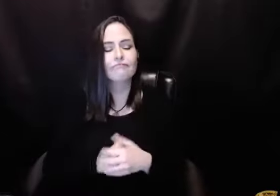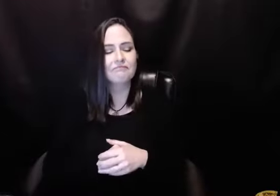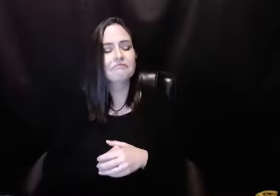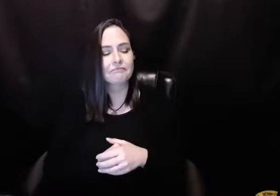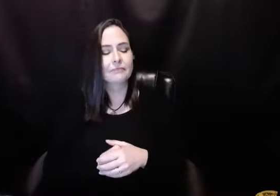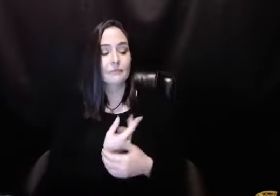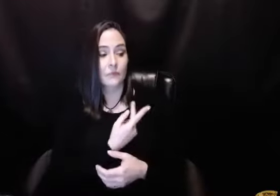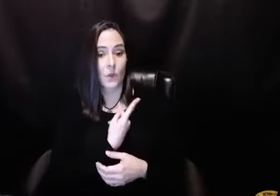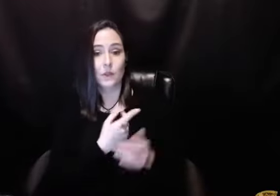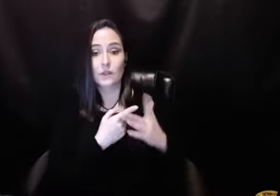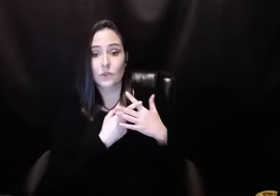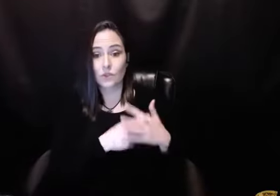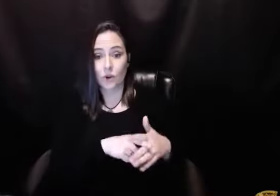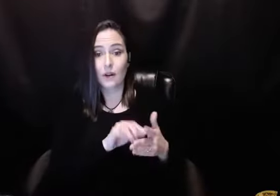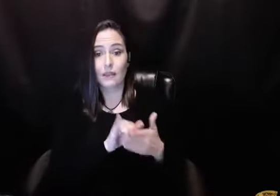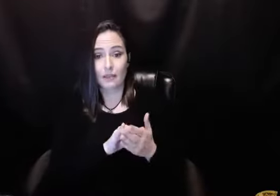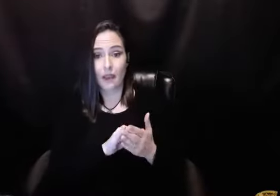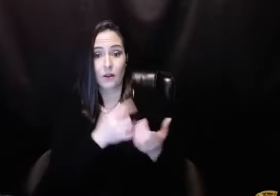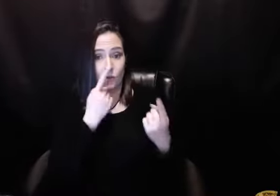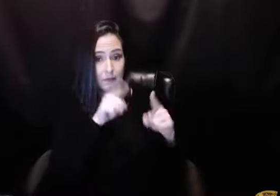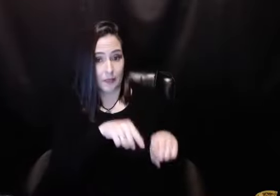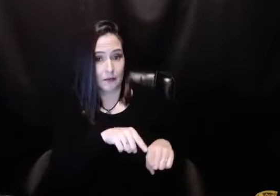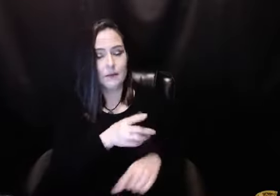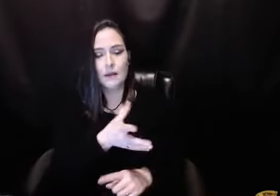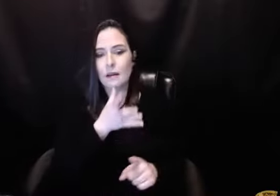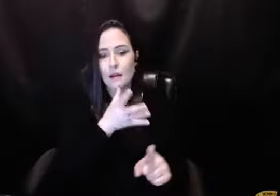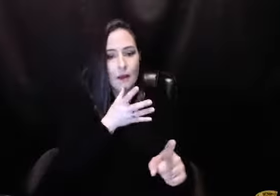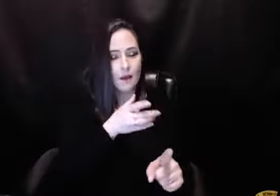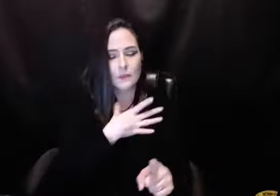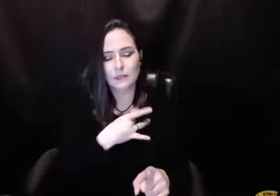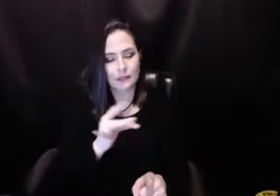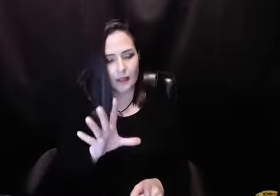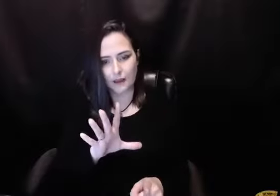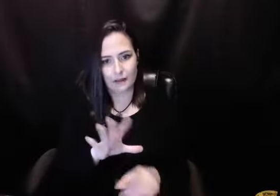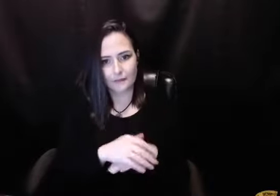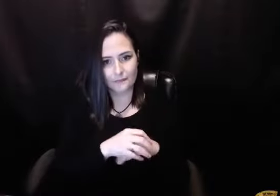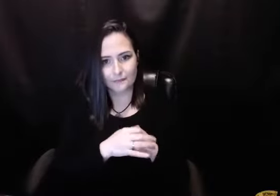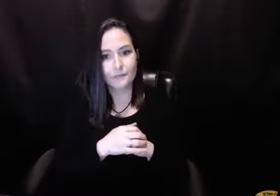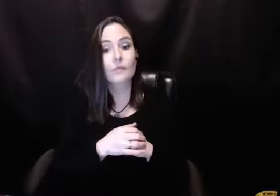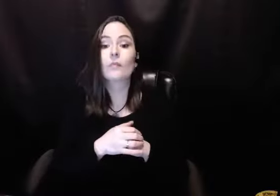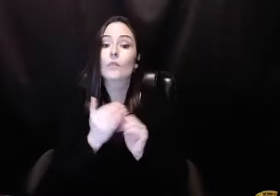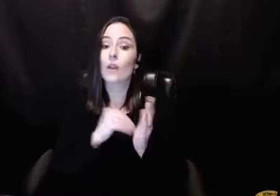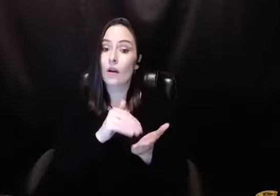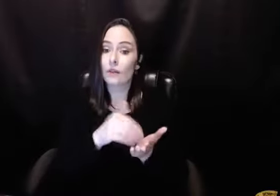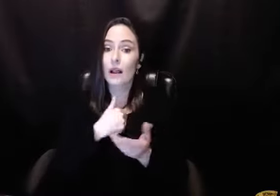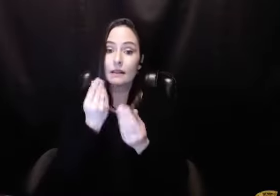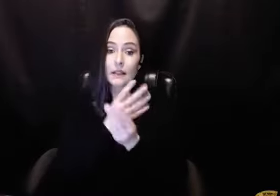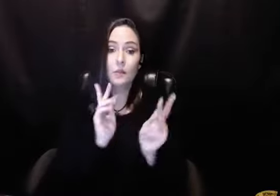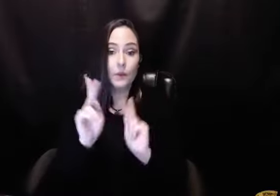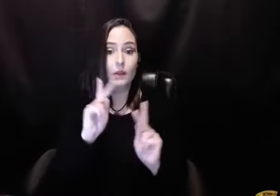on Thanksgiving and the whole nine yards. And so when we started that deal, of course, mama was not thrilled